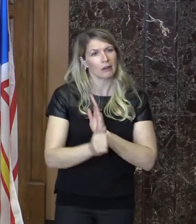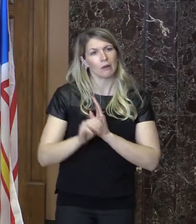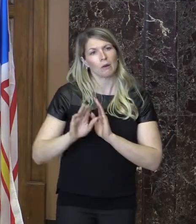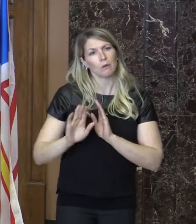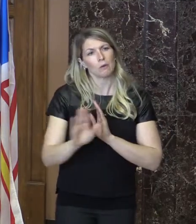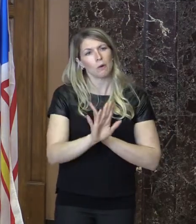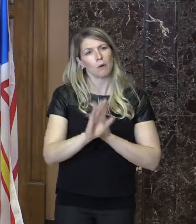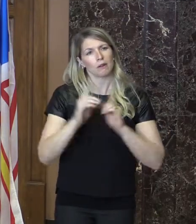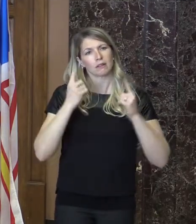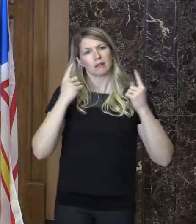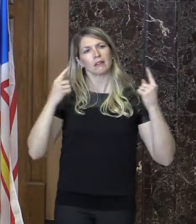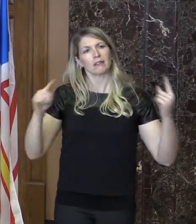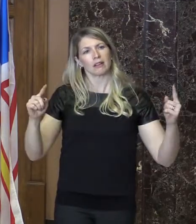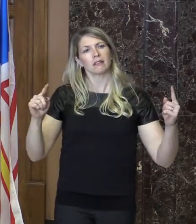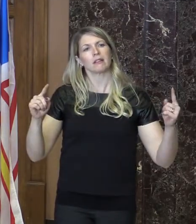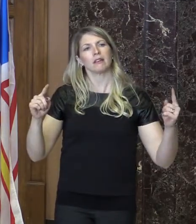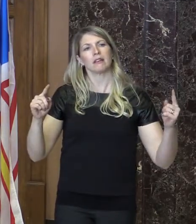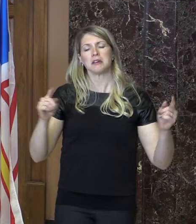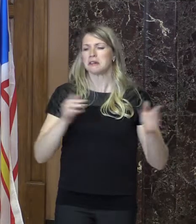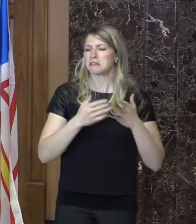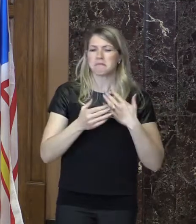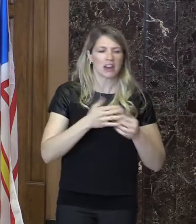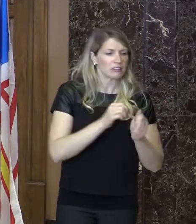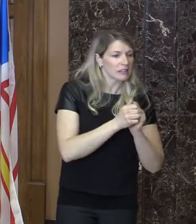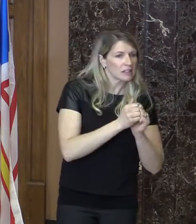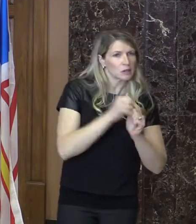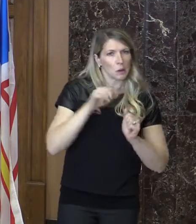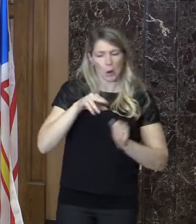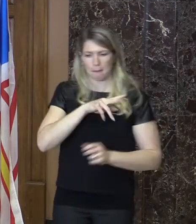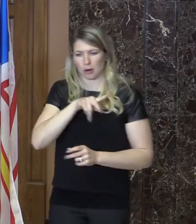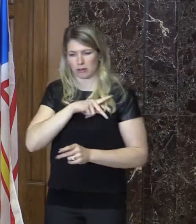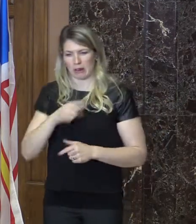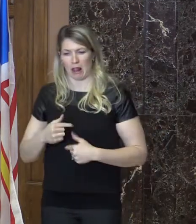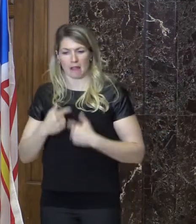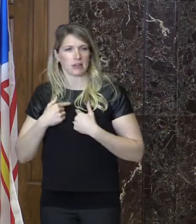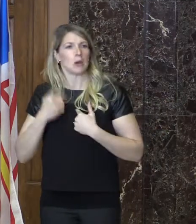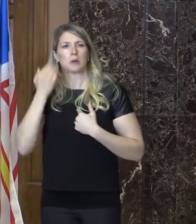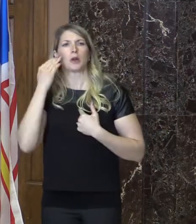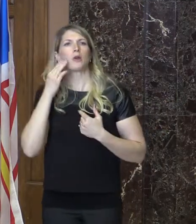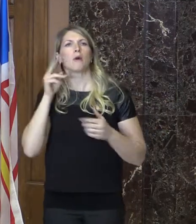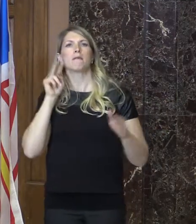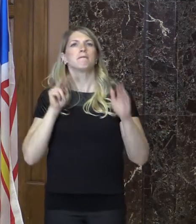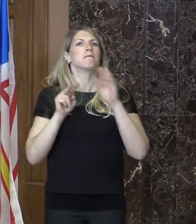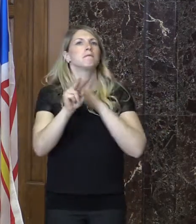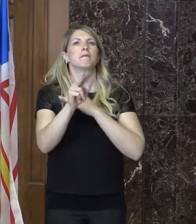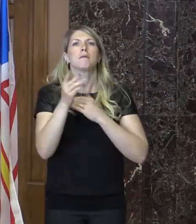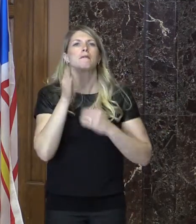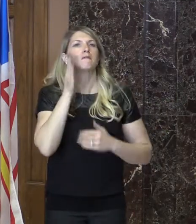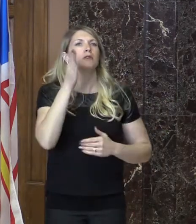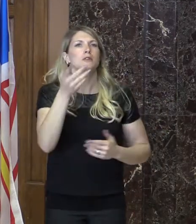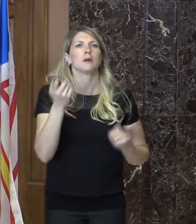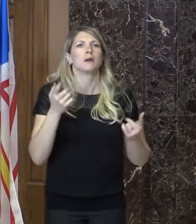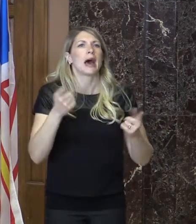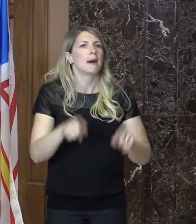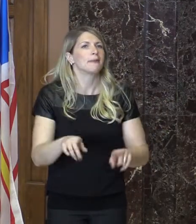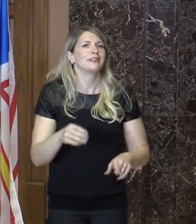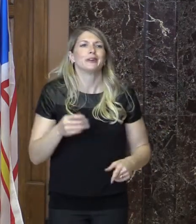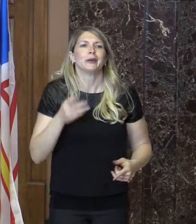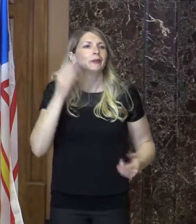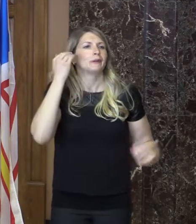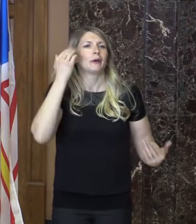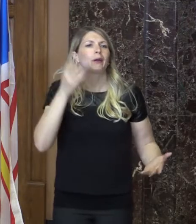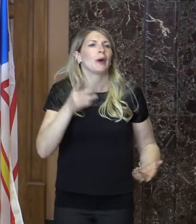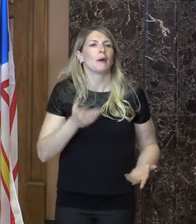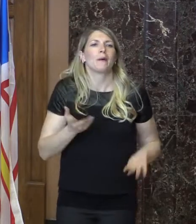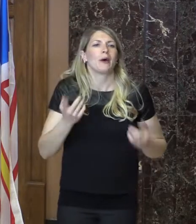athletic or otherwise, will be in your futures. So I want also to extend a